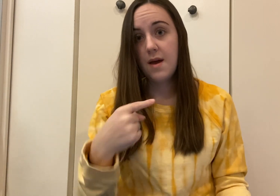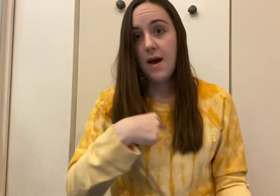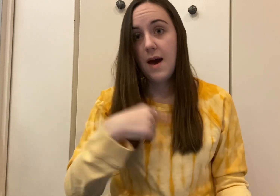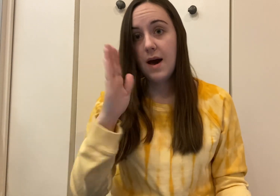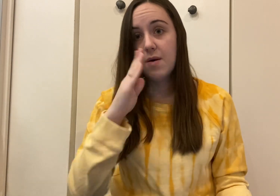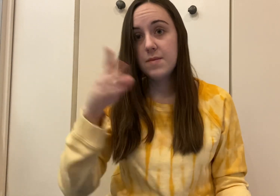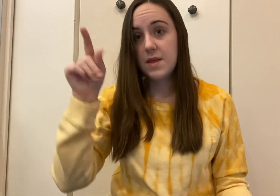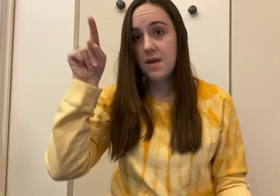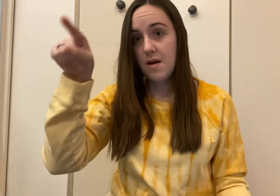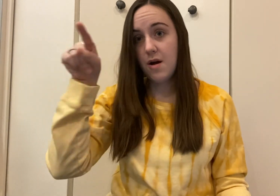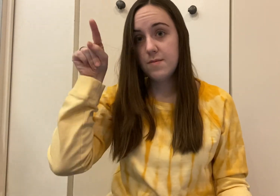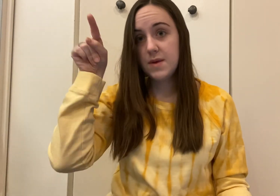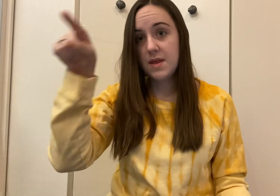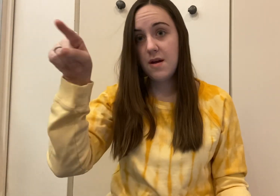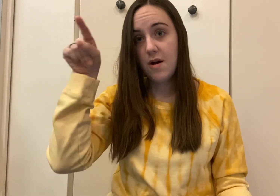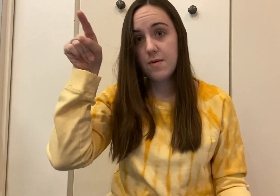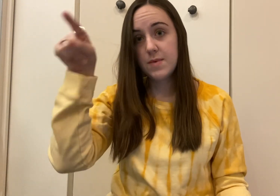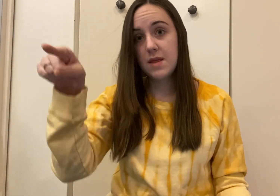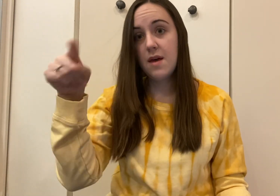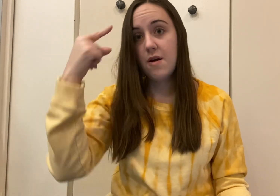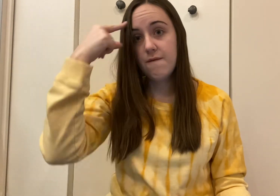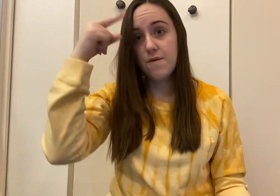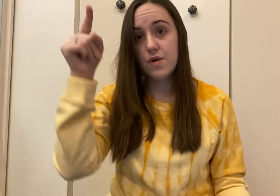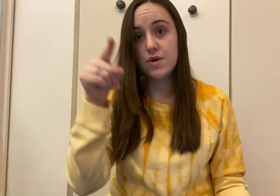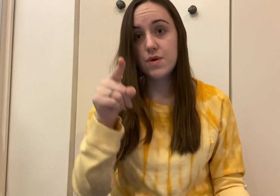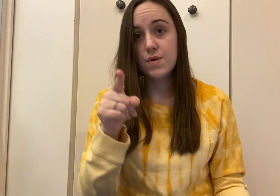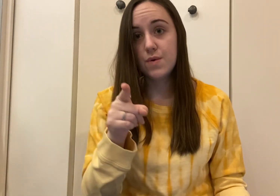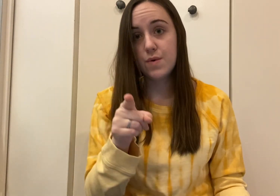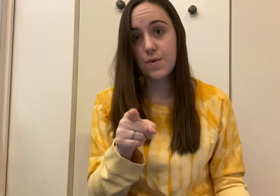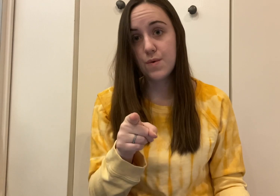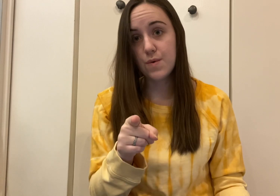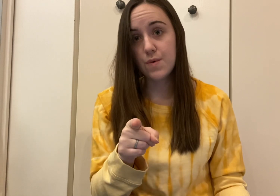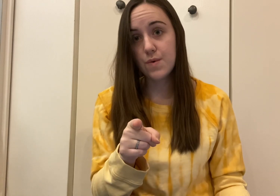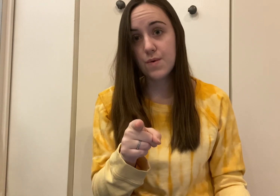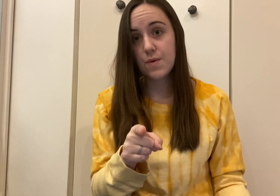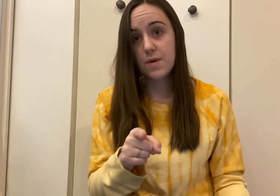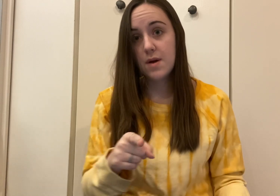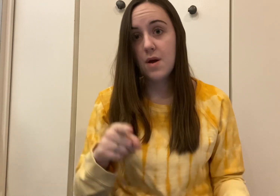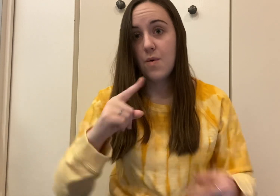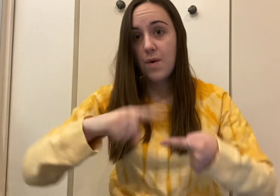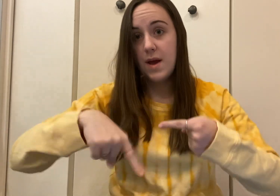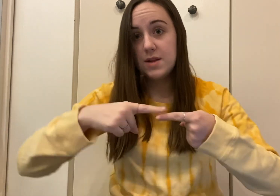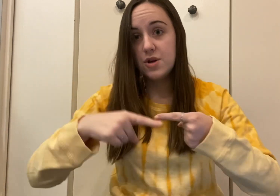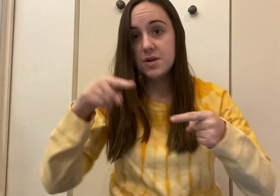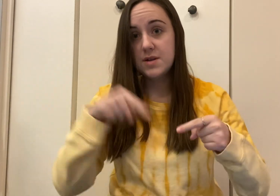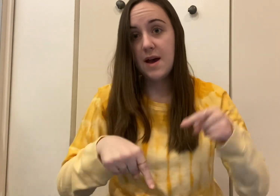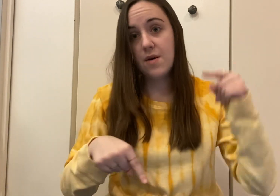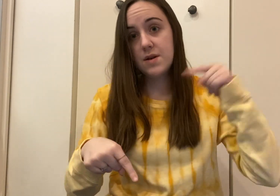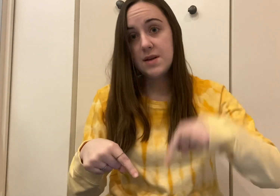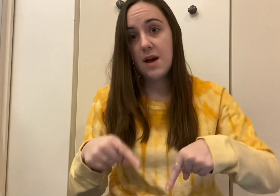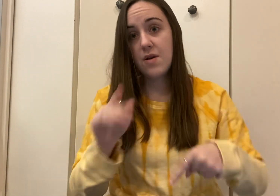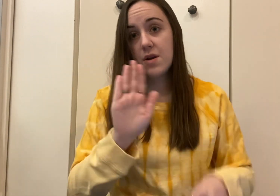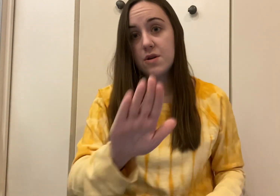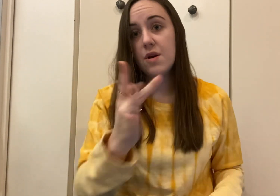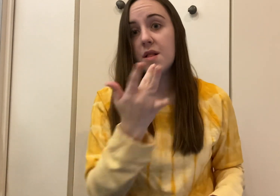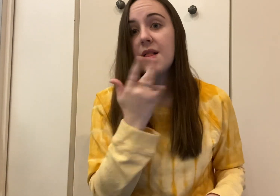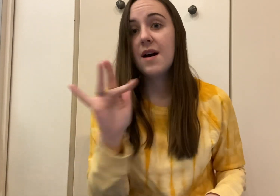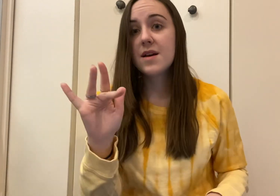I'll be there, I'll be there, I'll be there for you When you're down and down, how you look?